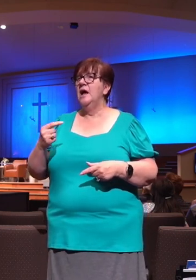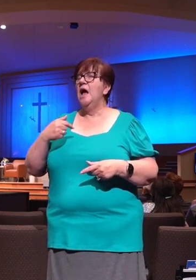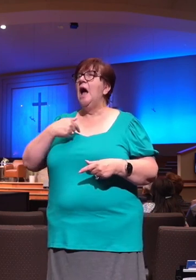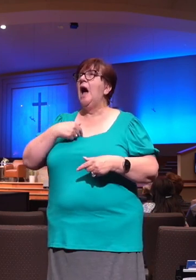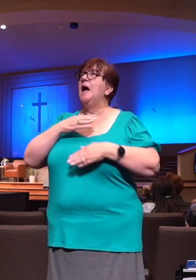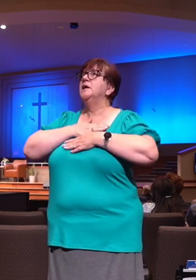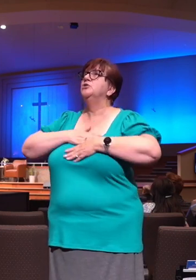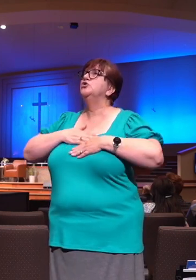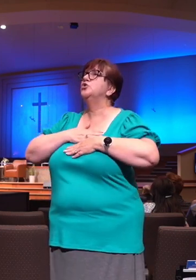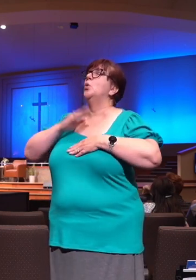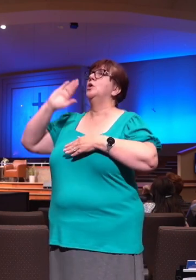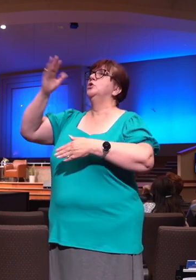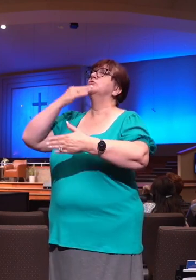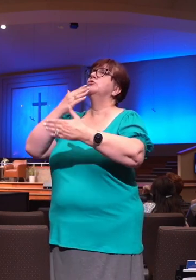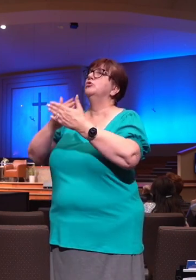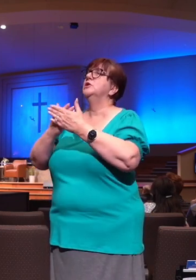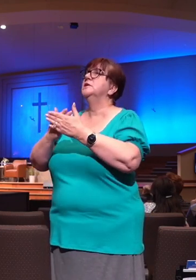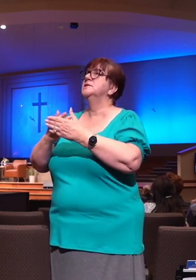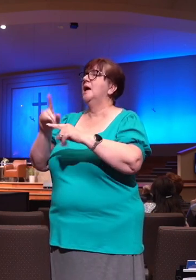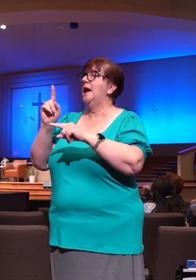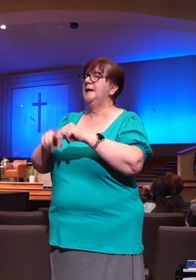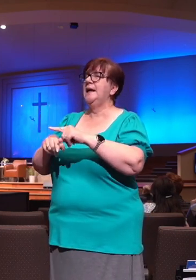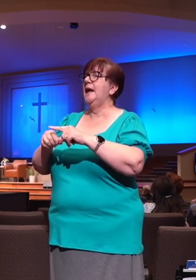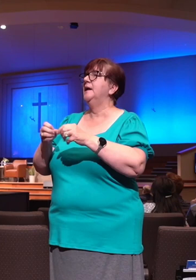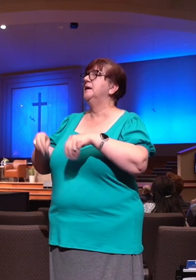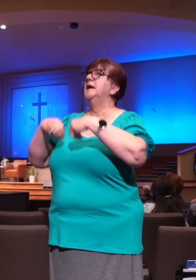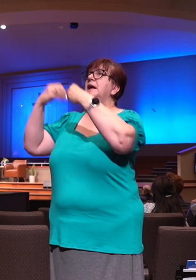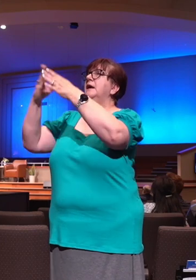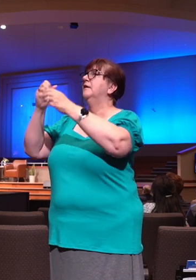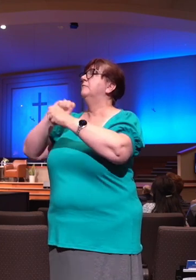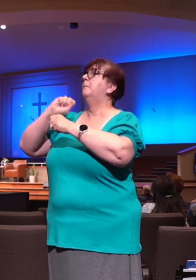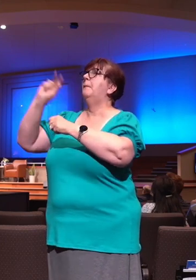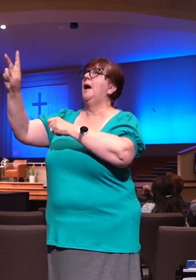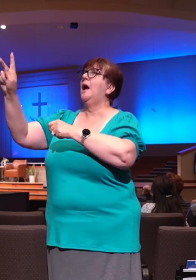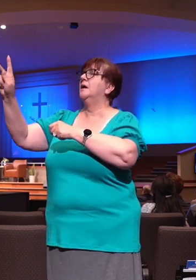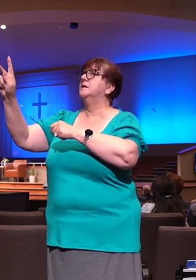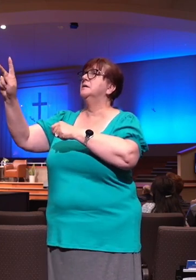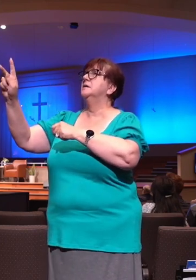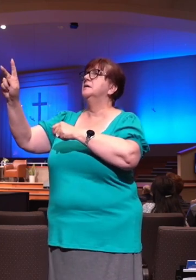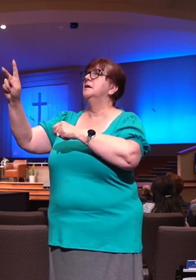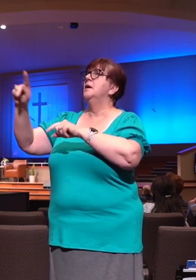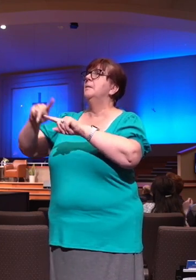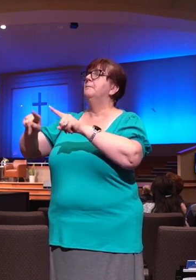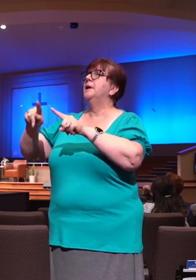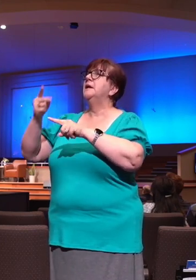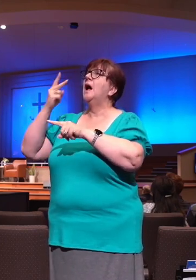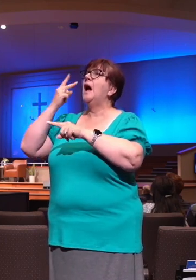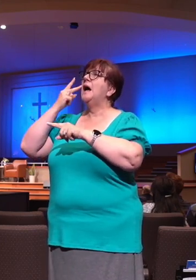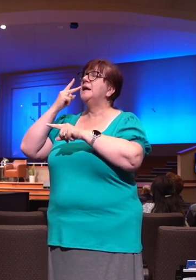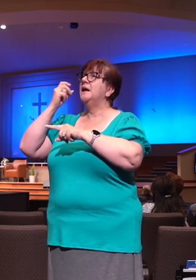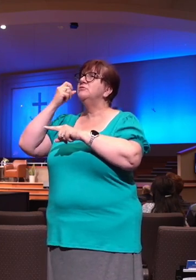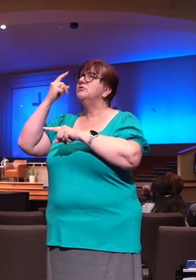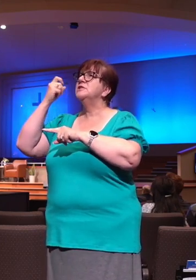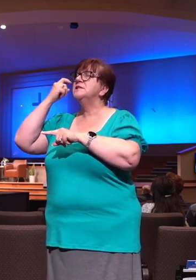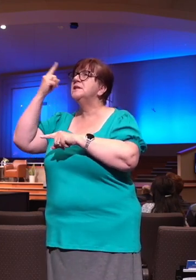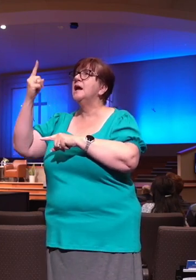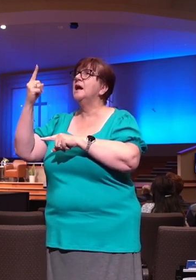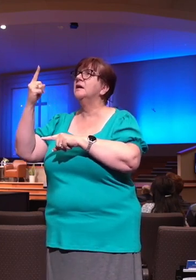goodness, I can't repay you, but I see and I understand and I appreciate